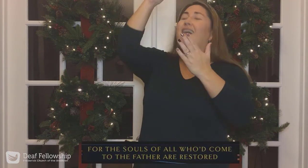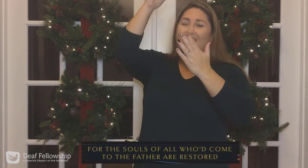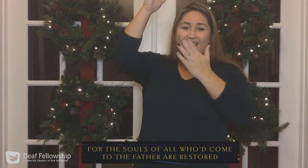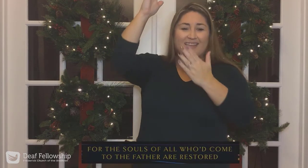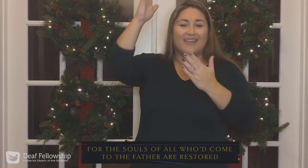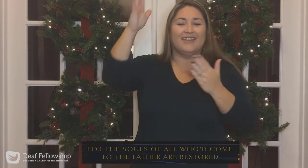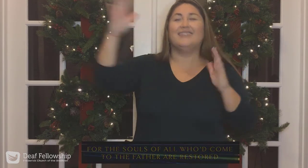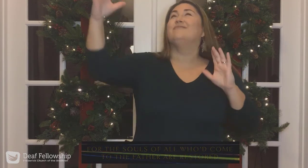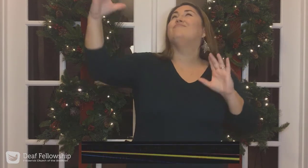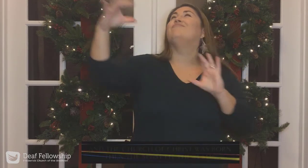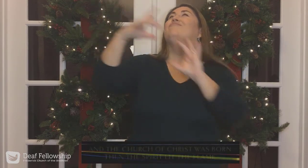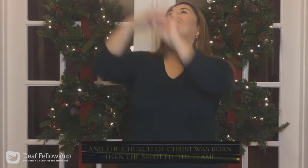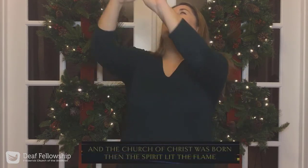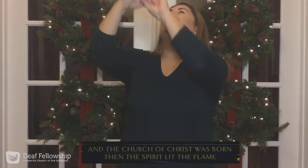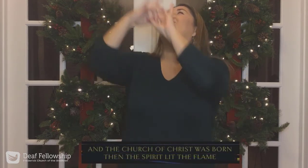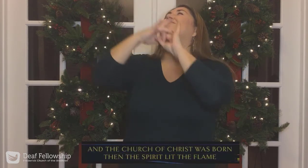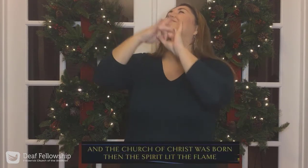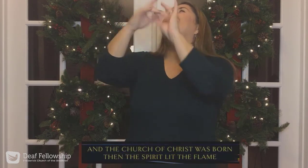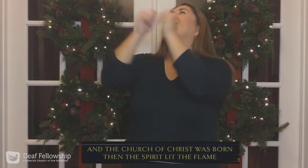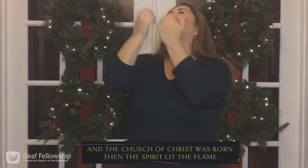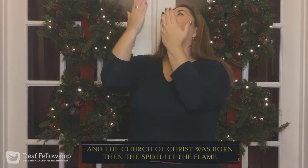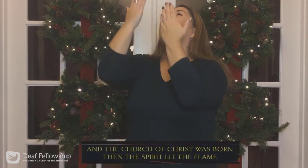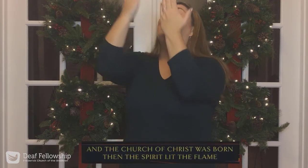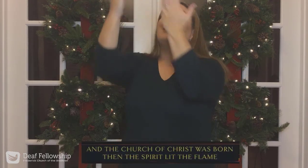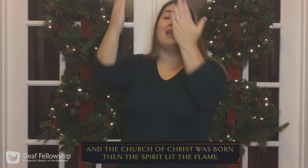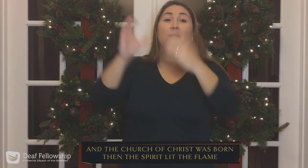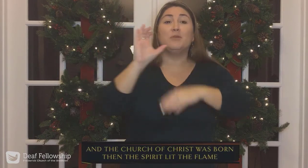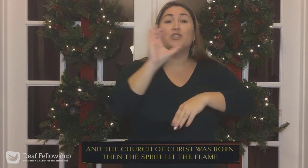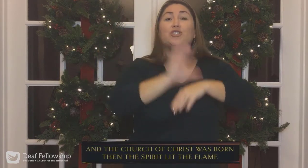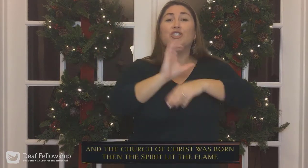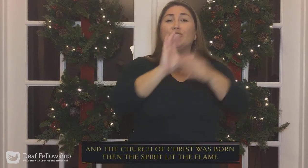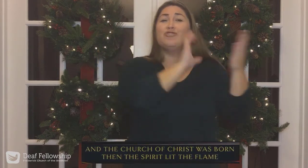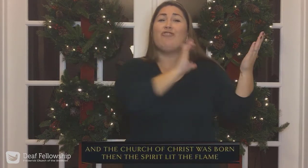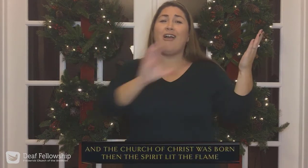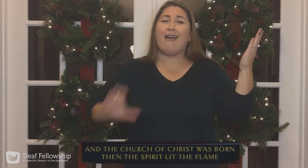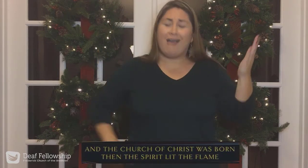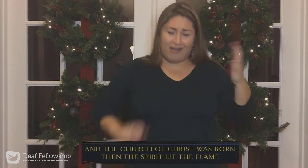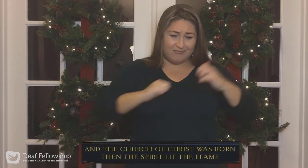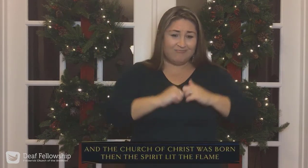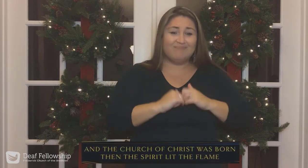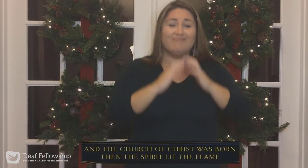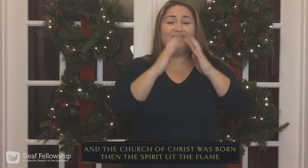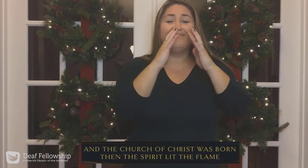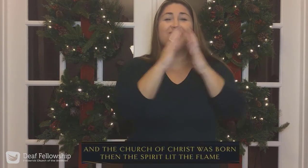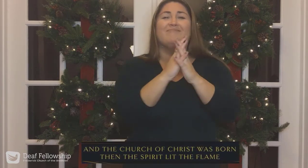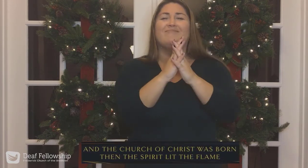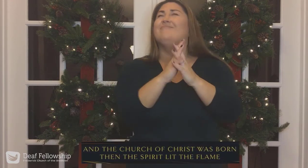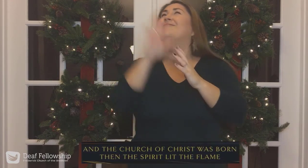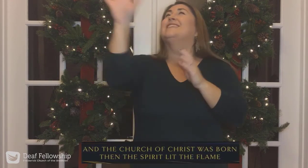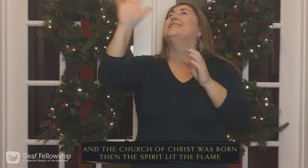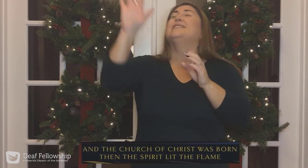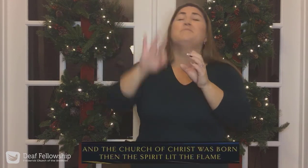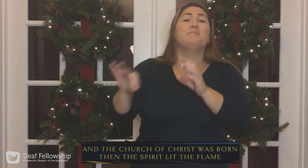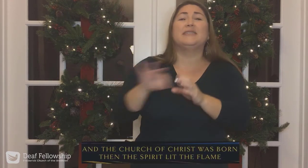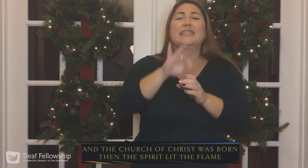restored. And the church of Christ was born, and the Spirit lit the